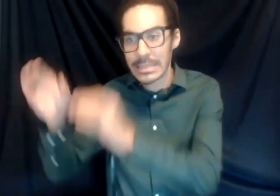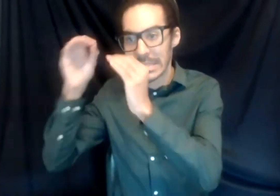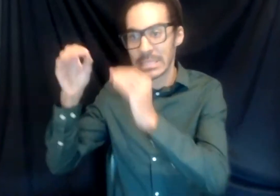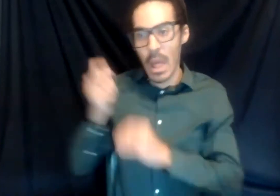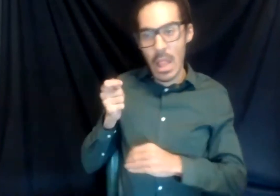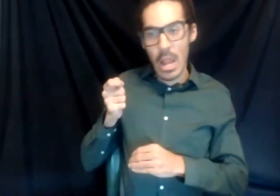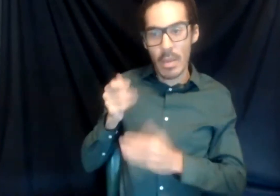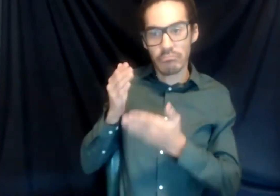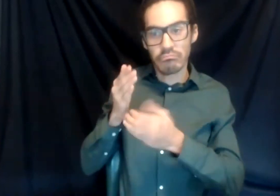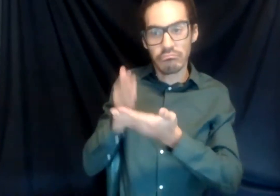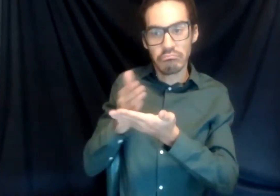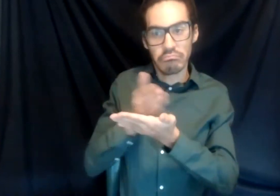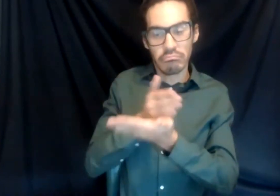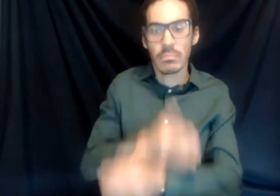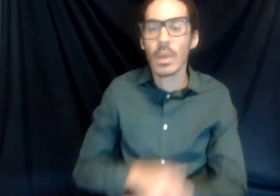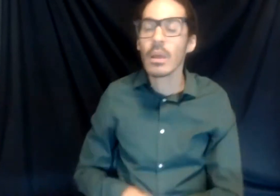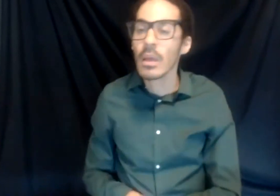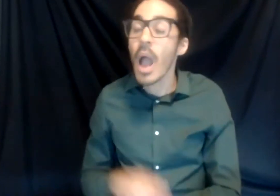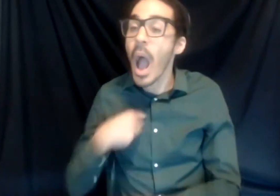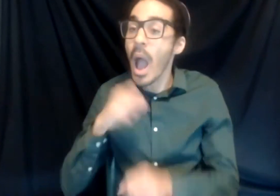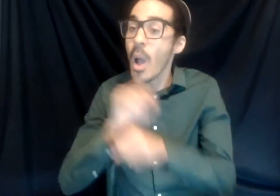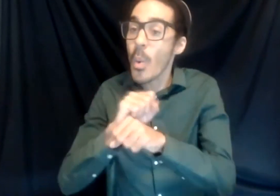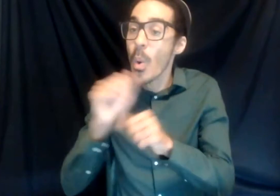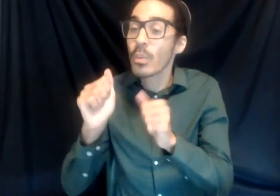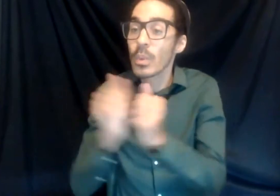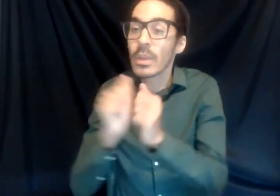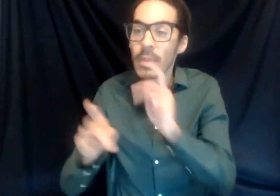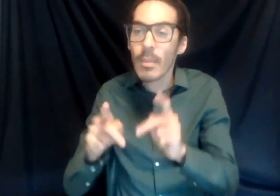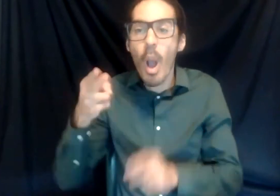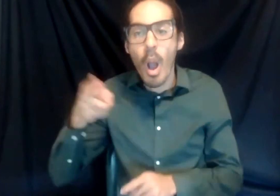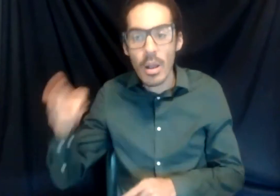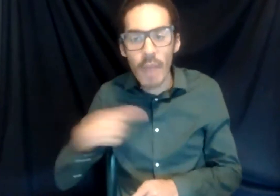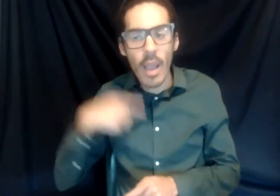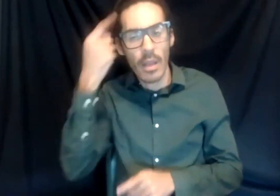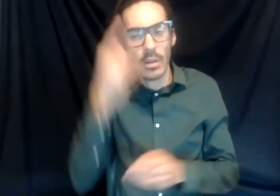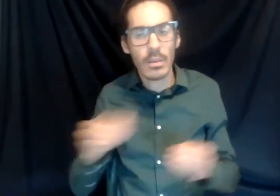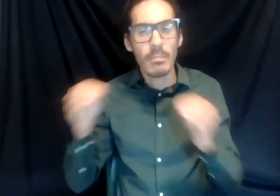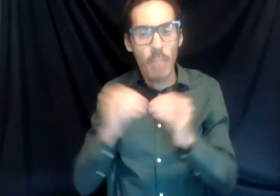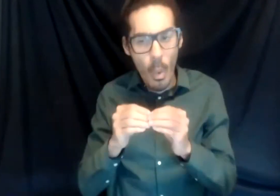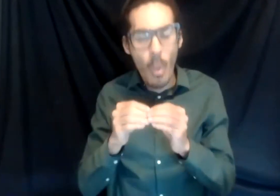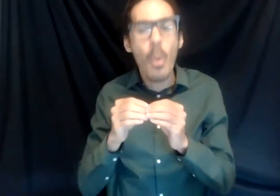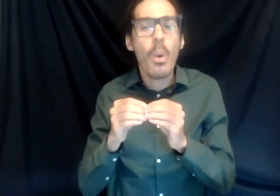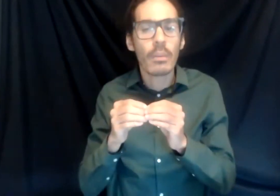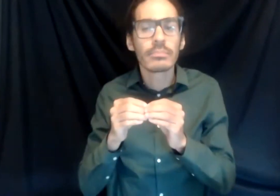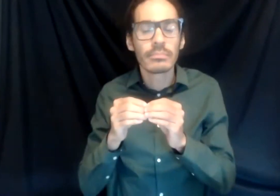got to work with people who are hard of hearing. So I got to actually understand more of that backstory a little bit more. So it was a lot of like